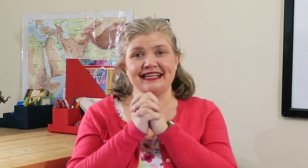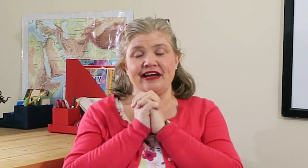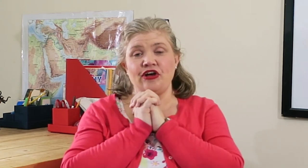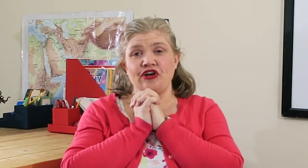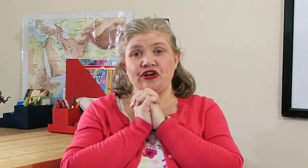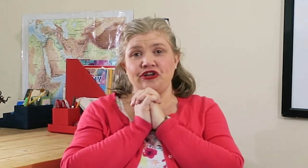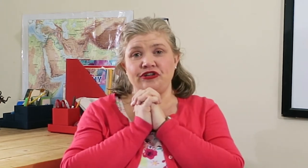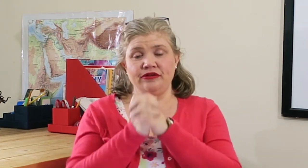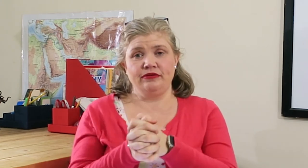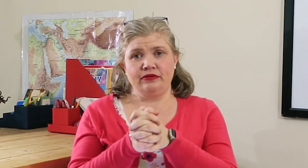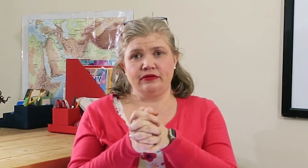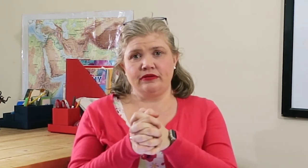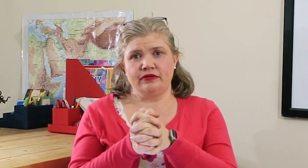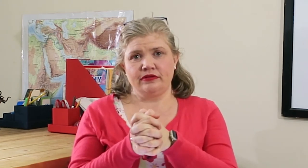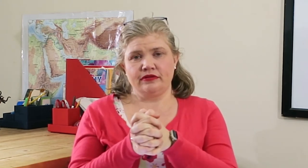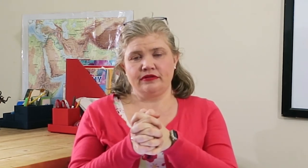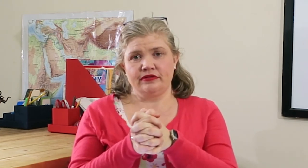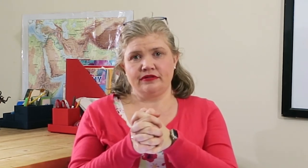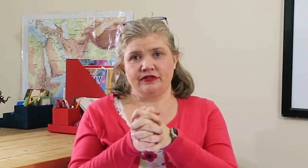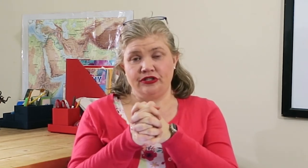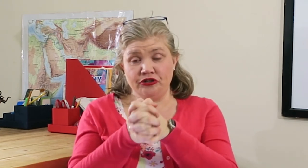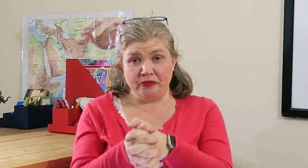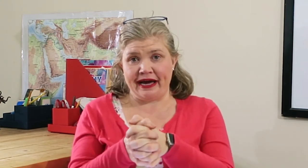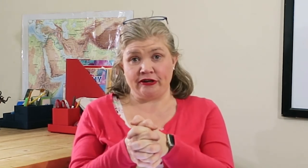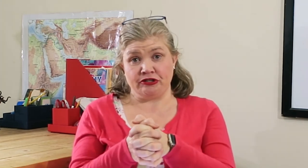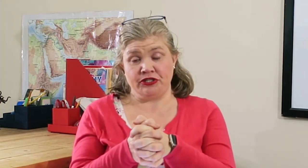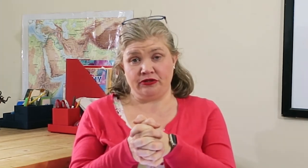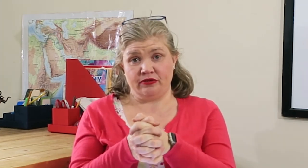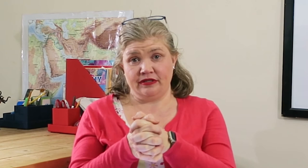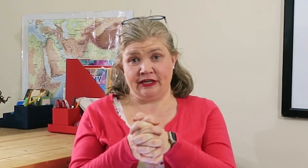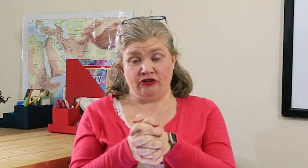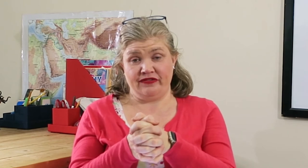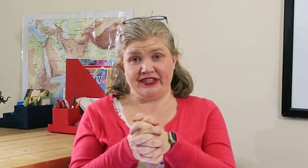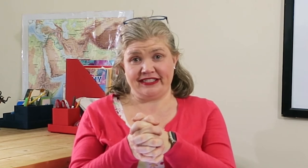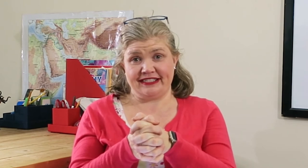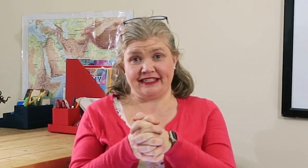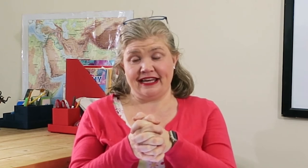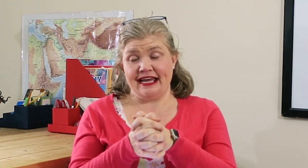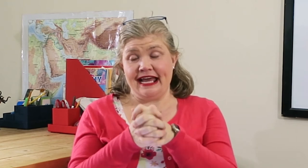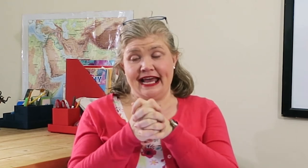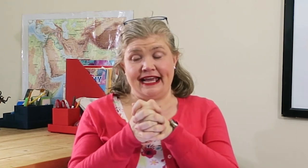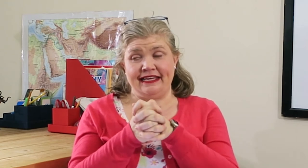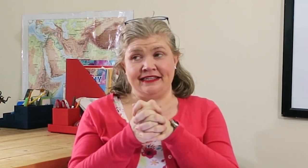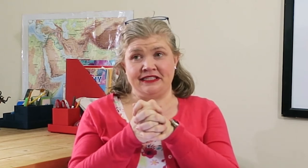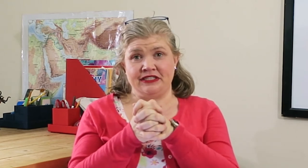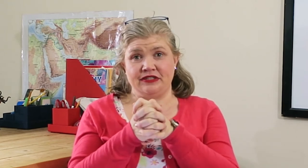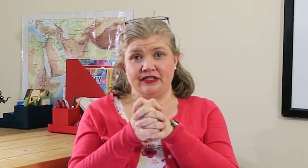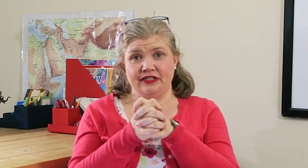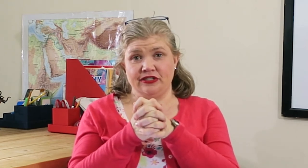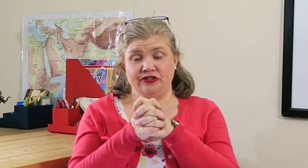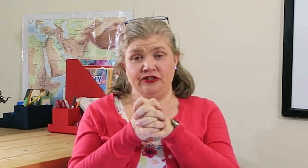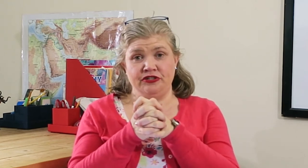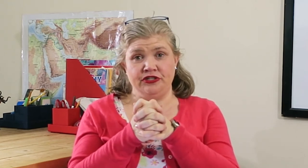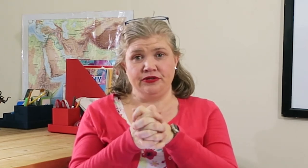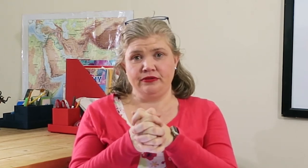Because you, you matter too in all of this. And you,